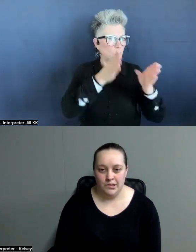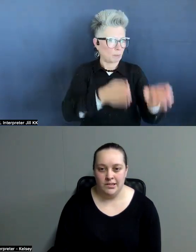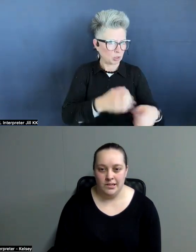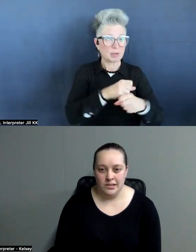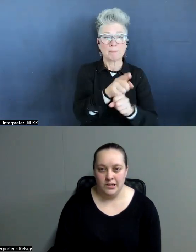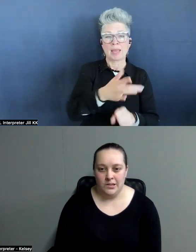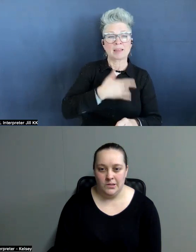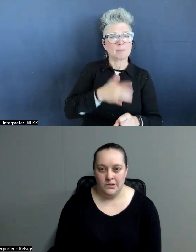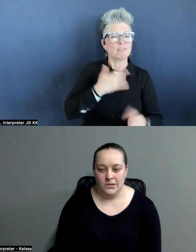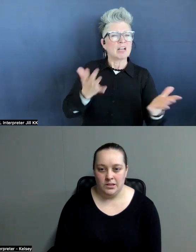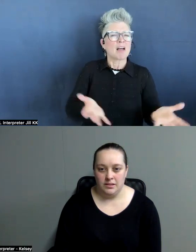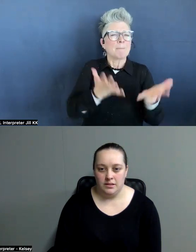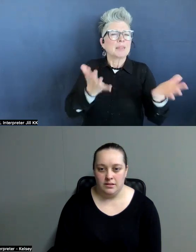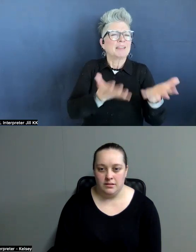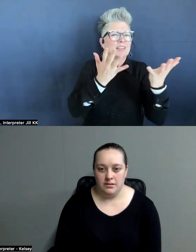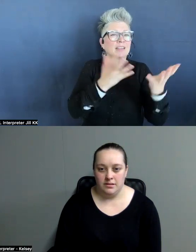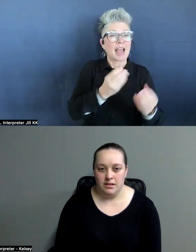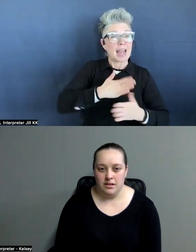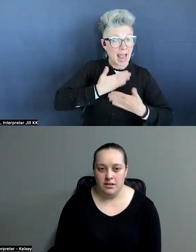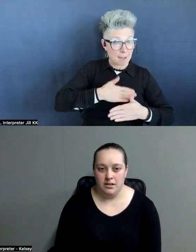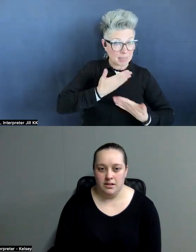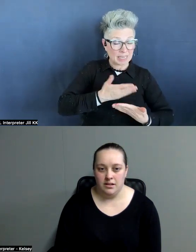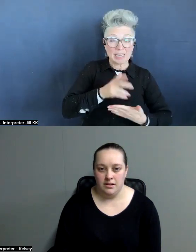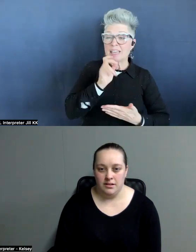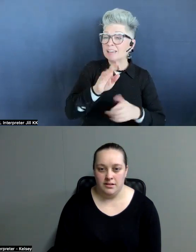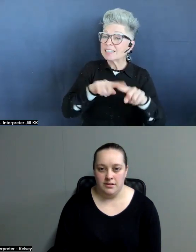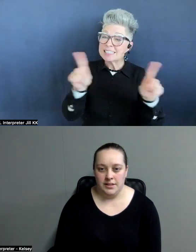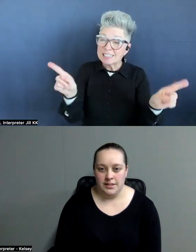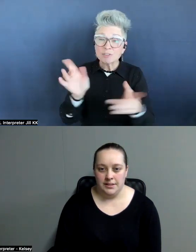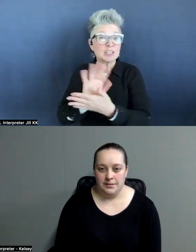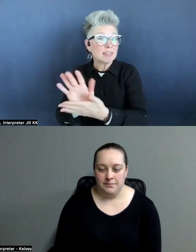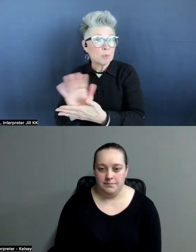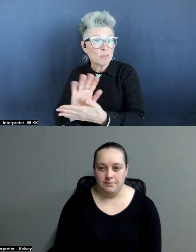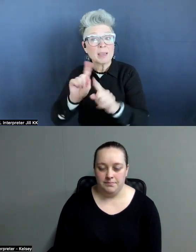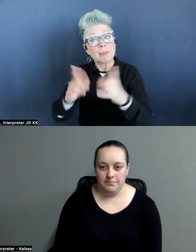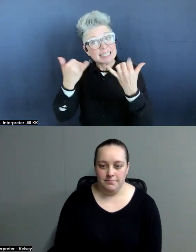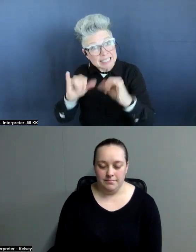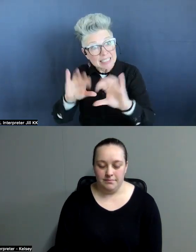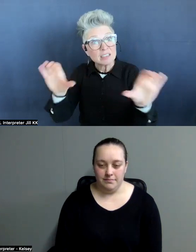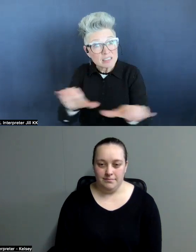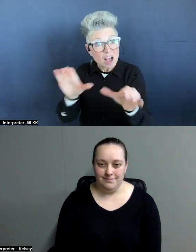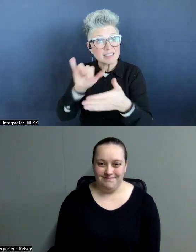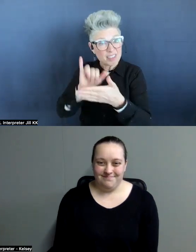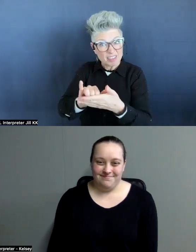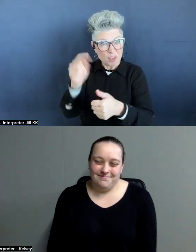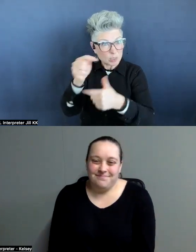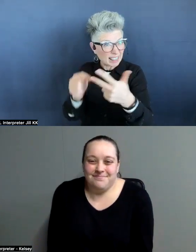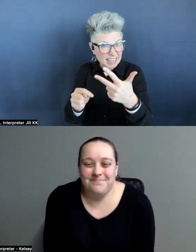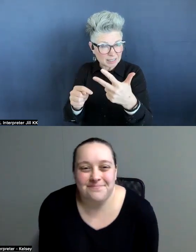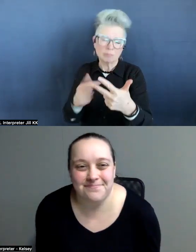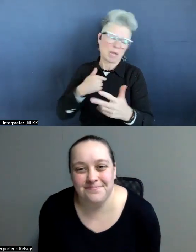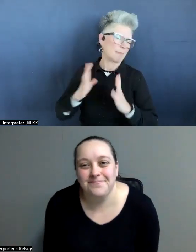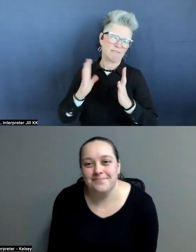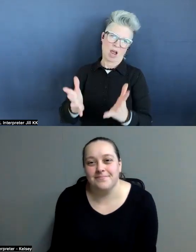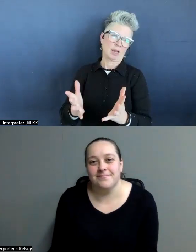uplifted and happy. And if it's different in the movie, but it still does those same three things, I'm fine. It